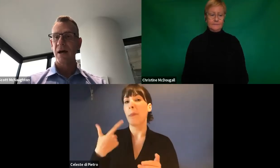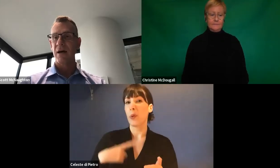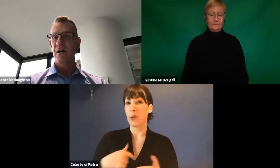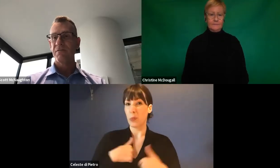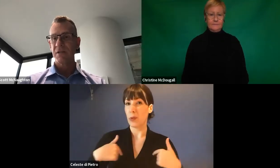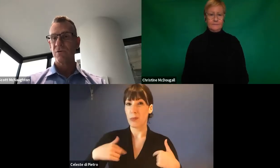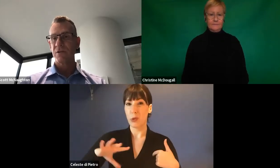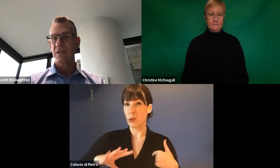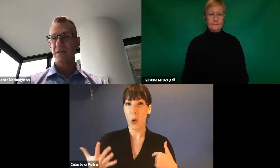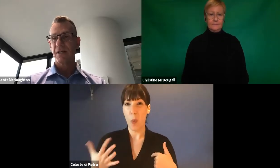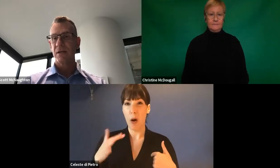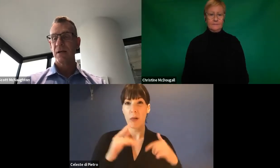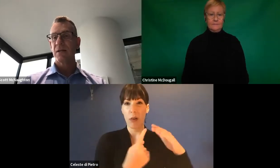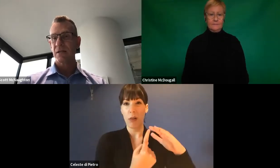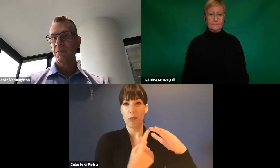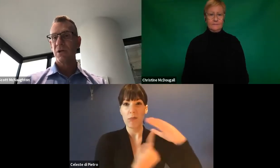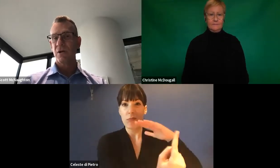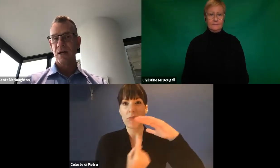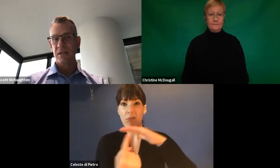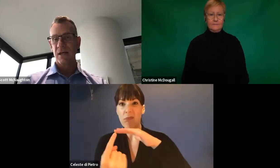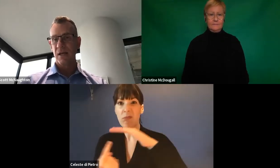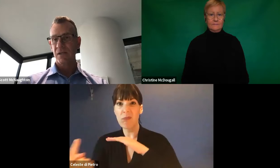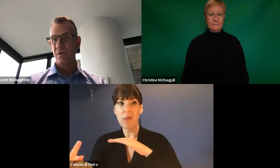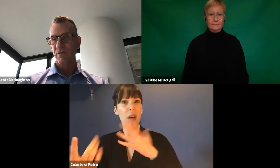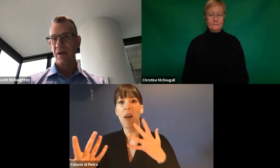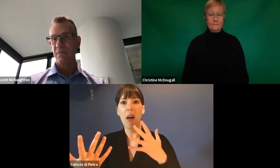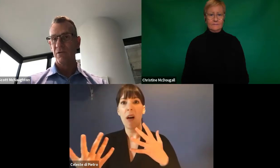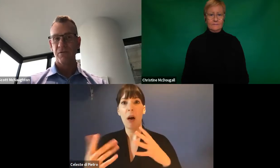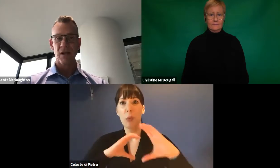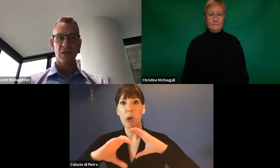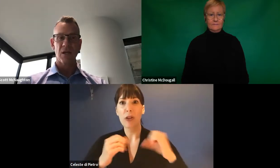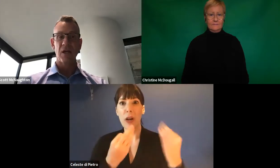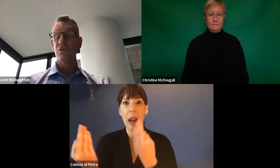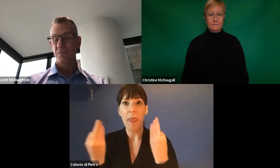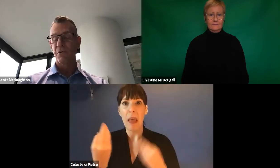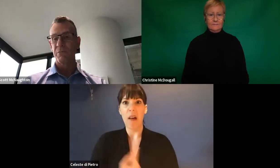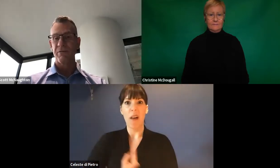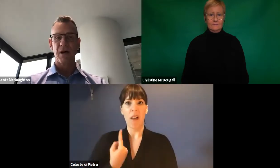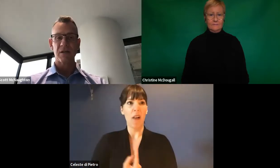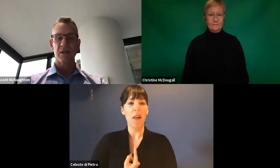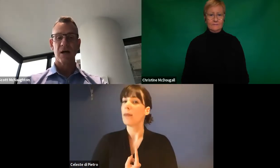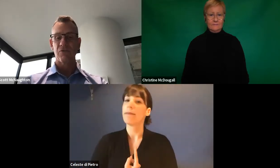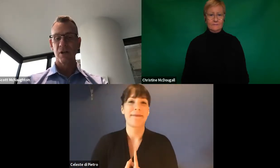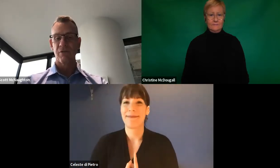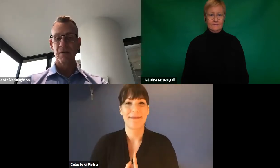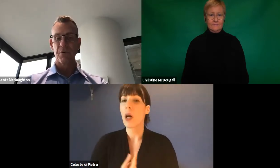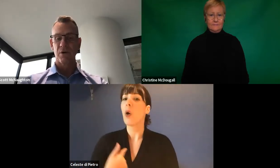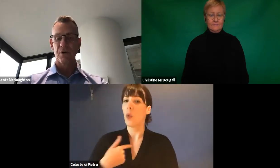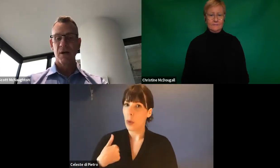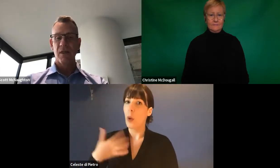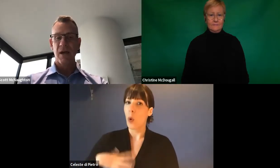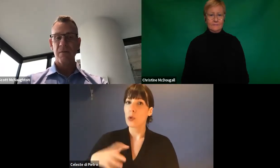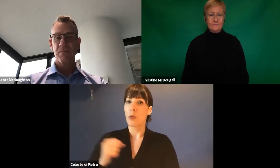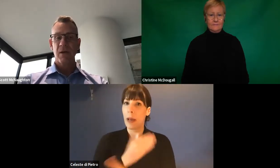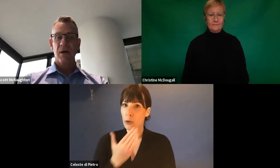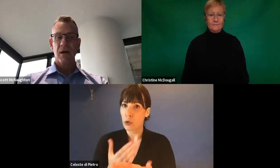people are physical distancing, doesn't mean you can't stay connected with your family, your friends, and your support providers are really, really important